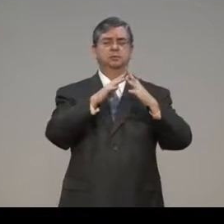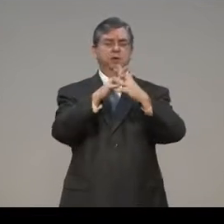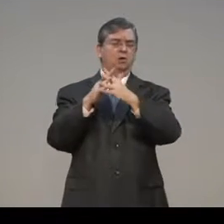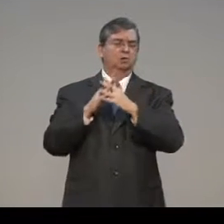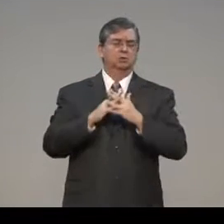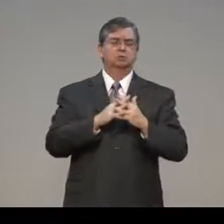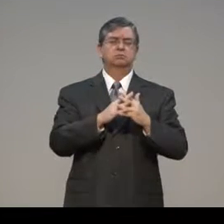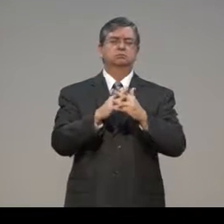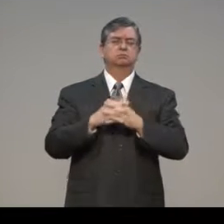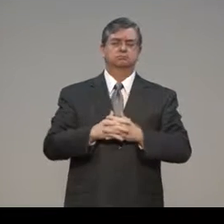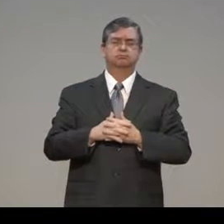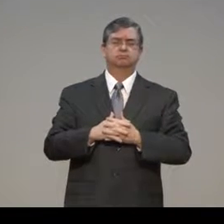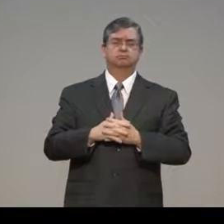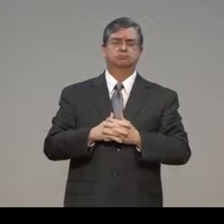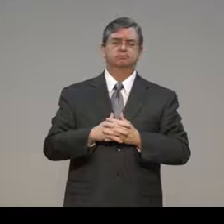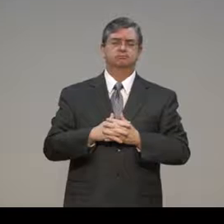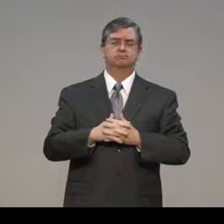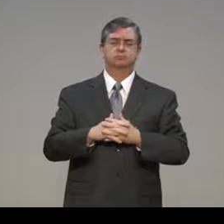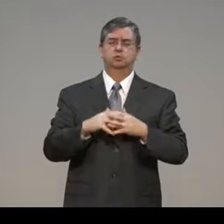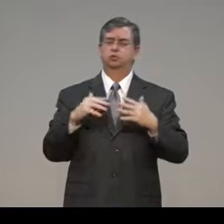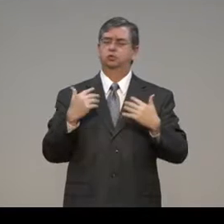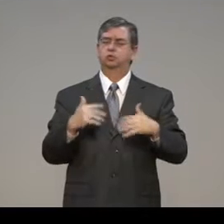Thank you for your mercy over our country.